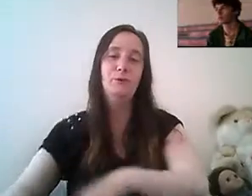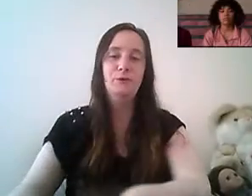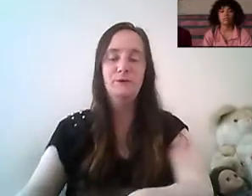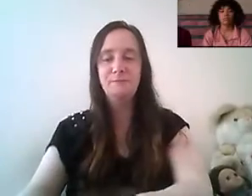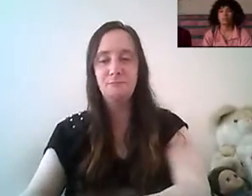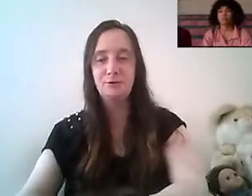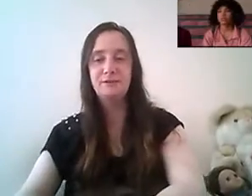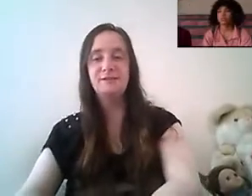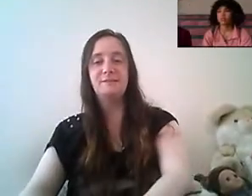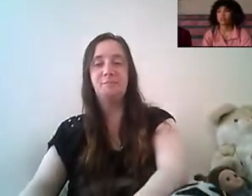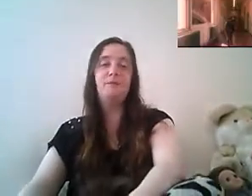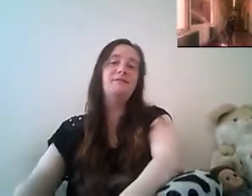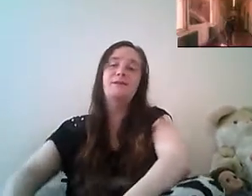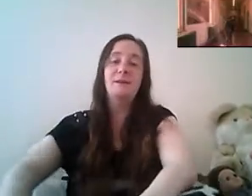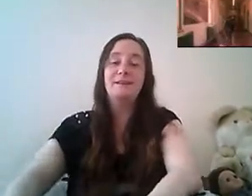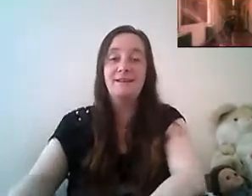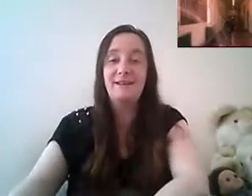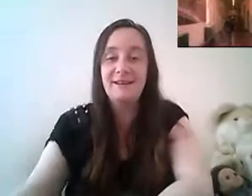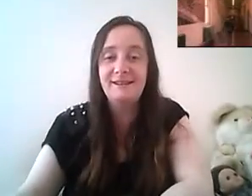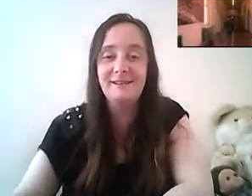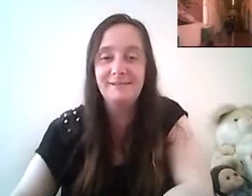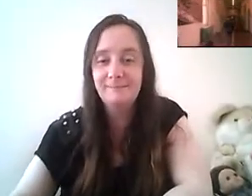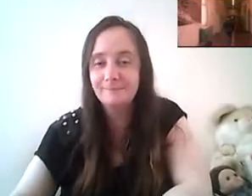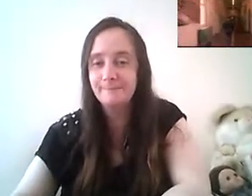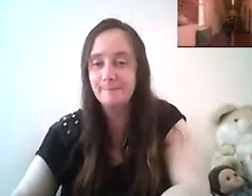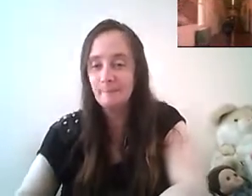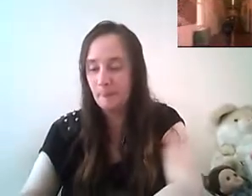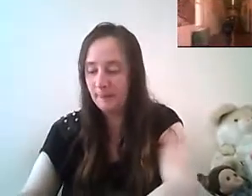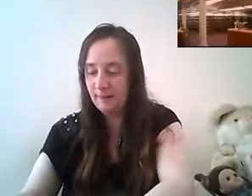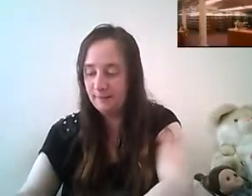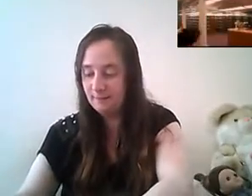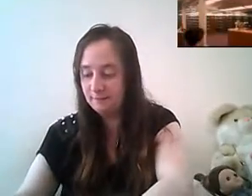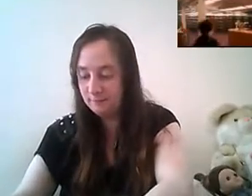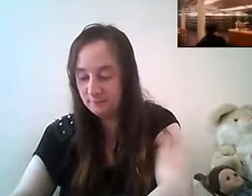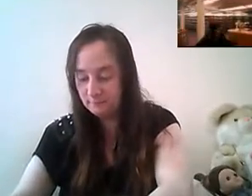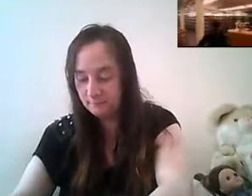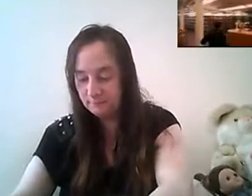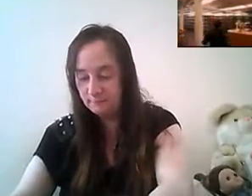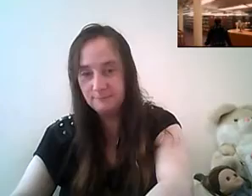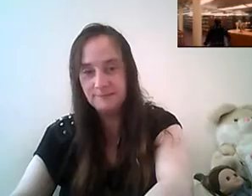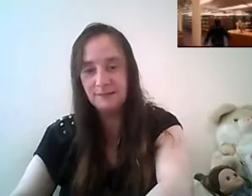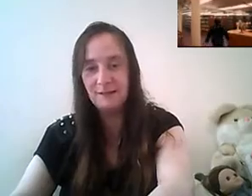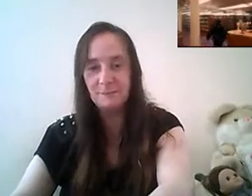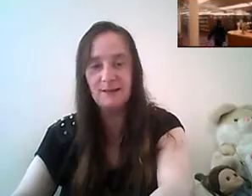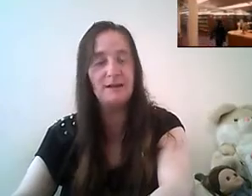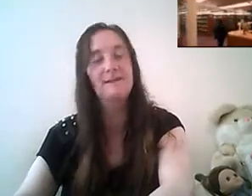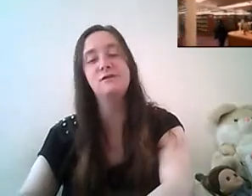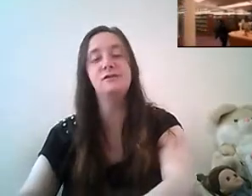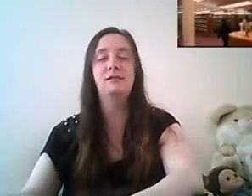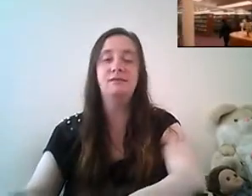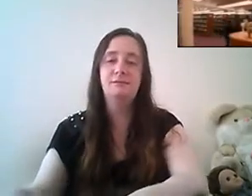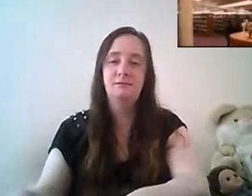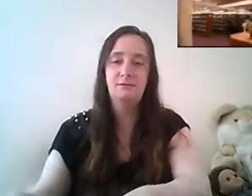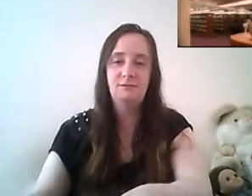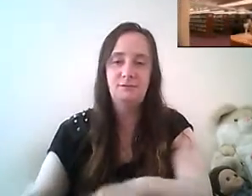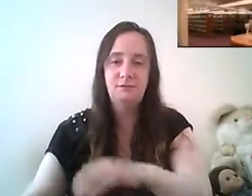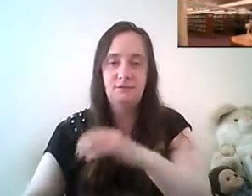oh pushing to his buttons you don't want to do that i just wanted to rage on jenny i bet he can't he rage on her i wanted to rage on